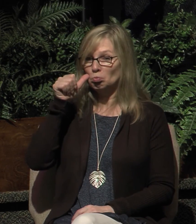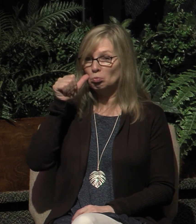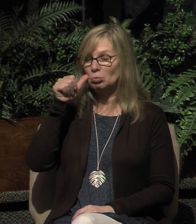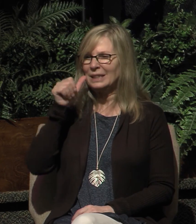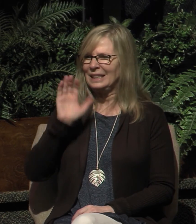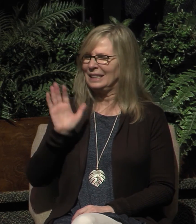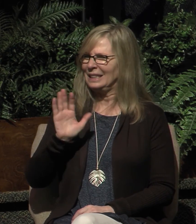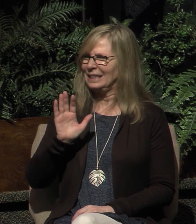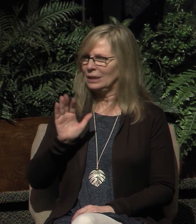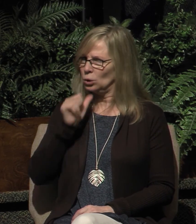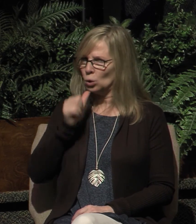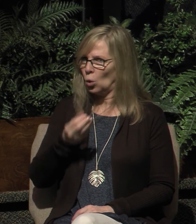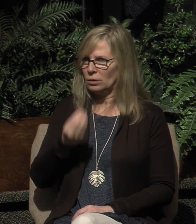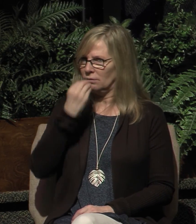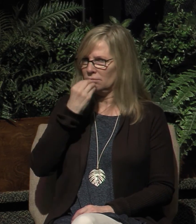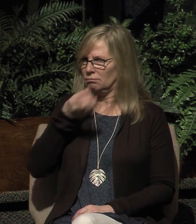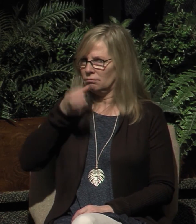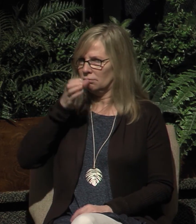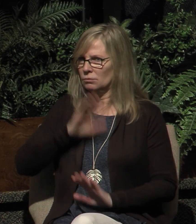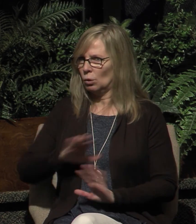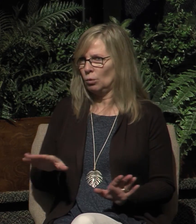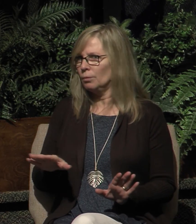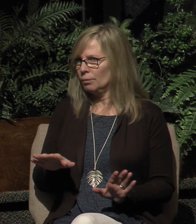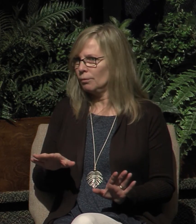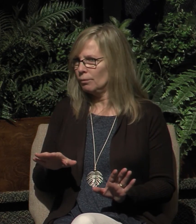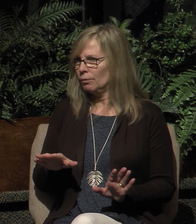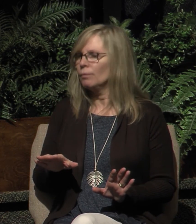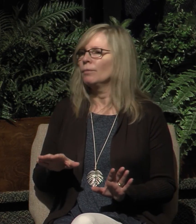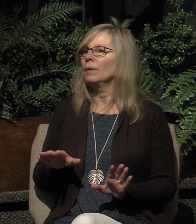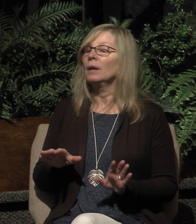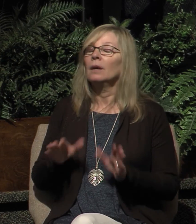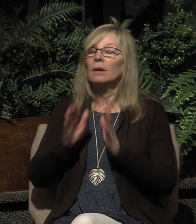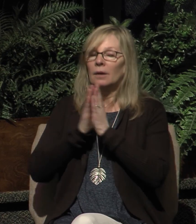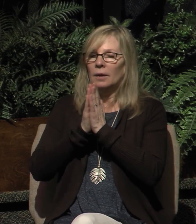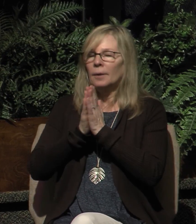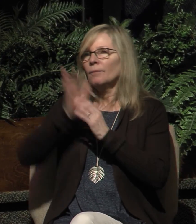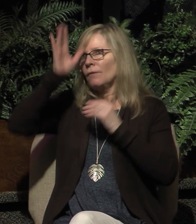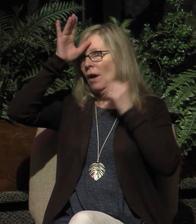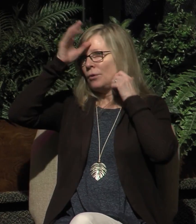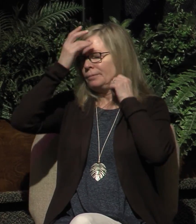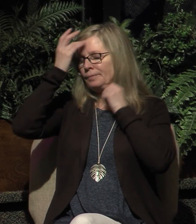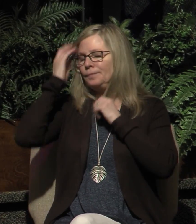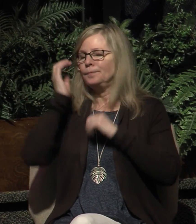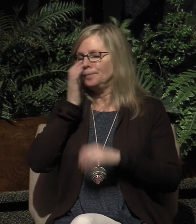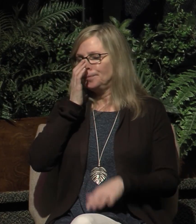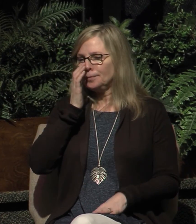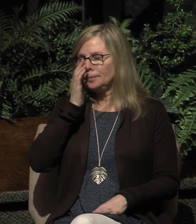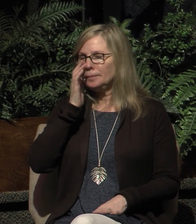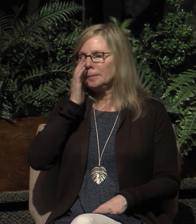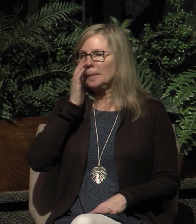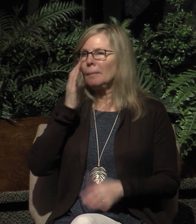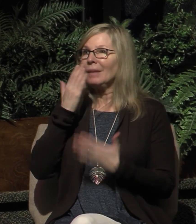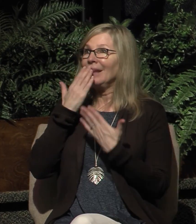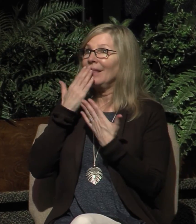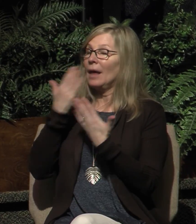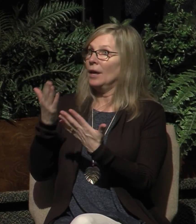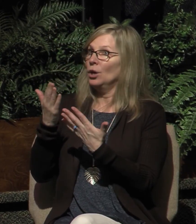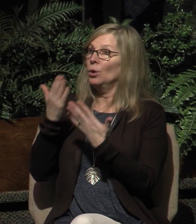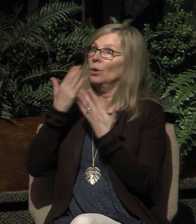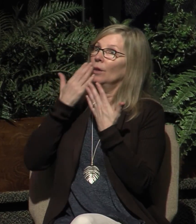then take the Lord's Supper if not let it pass you by Father we thank you we thank you that